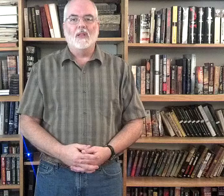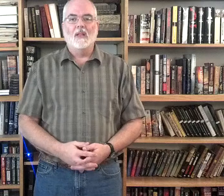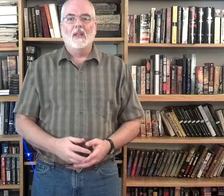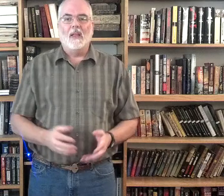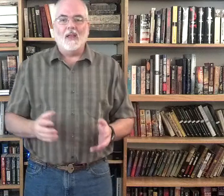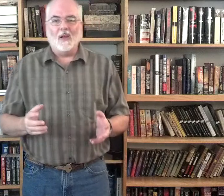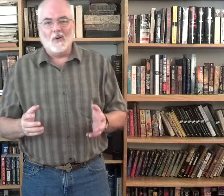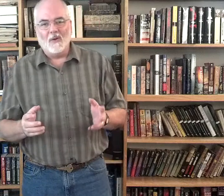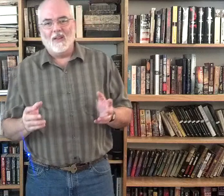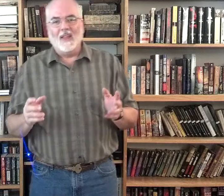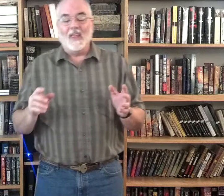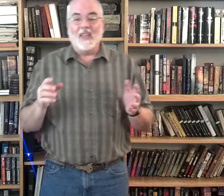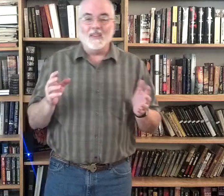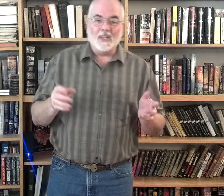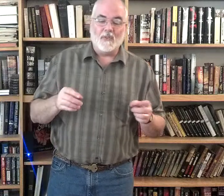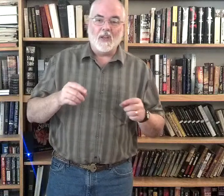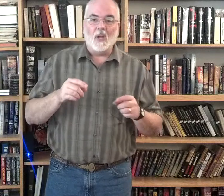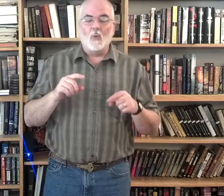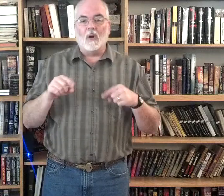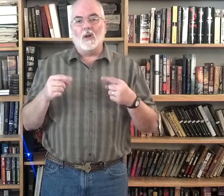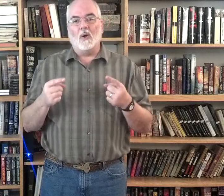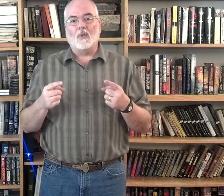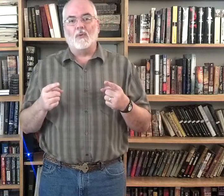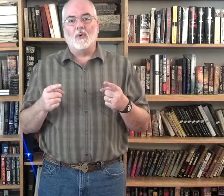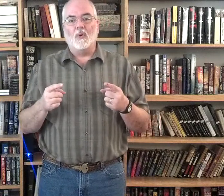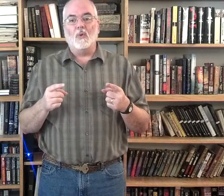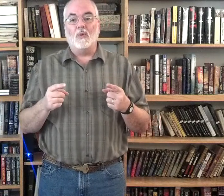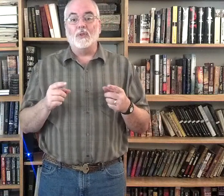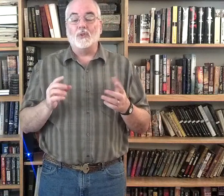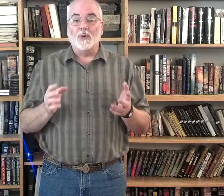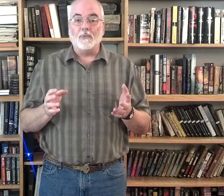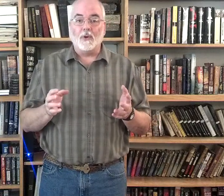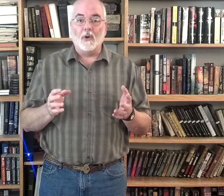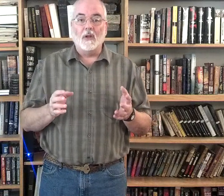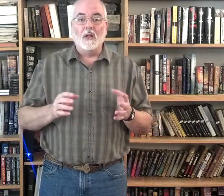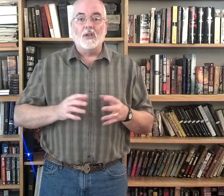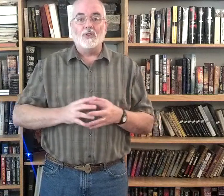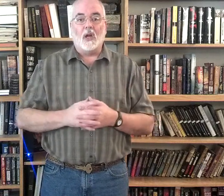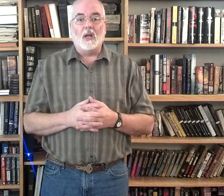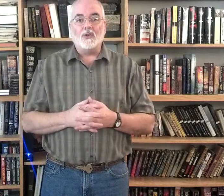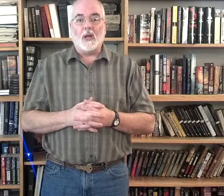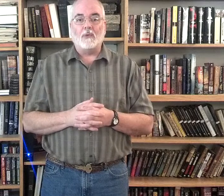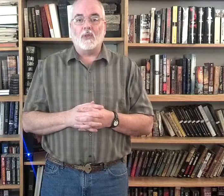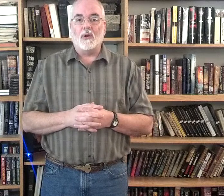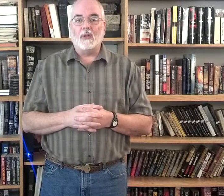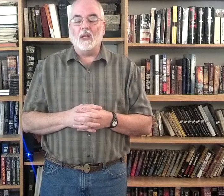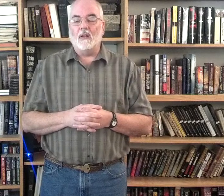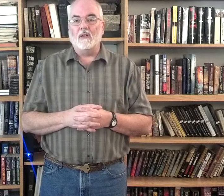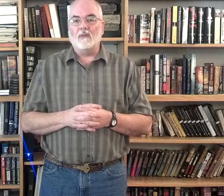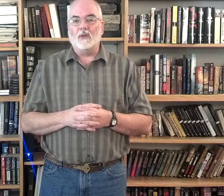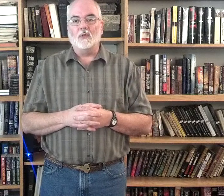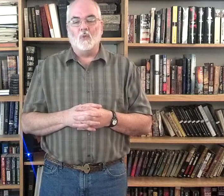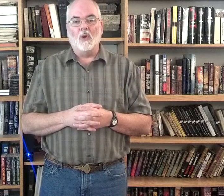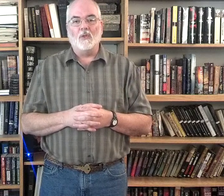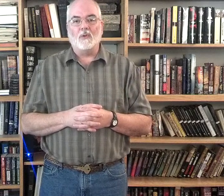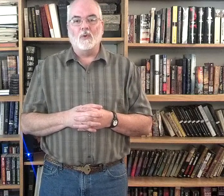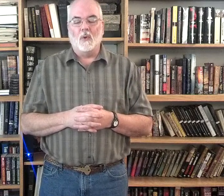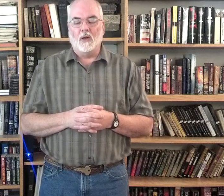Hello, in this video we're going to go through the scripture, John chapter 13 verses 1 through 12.